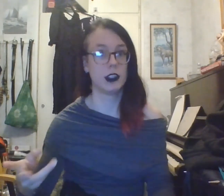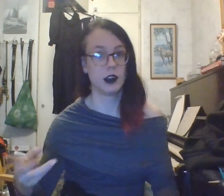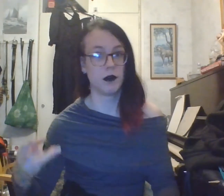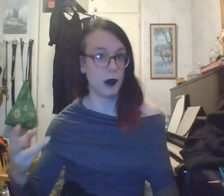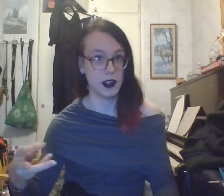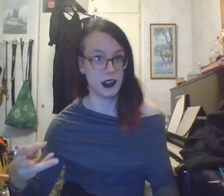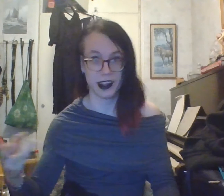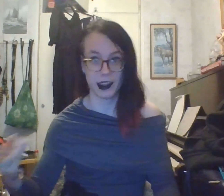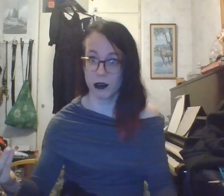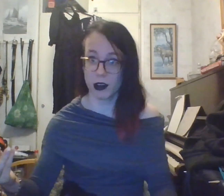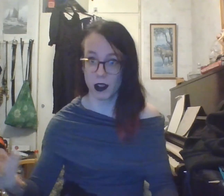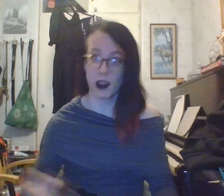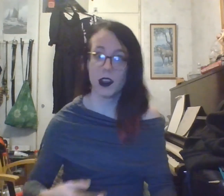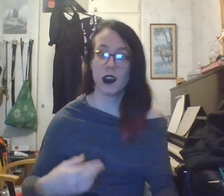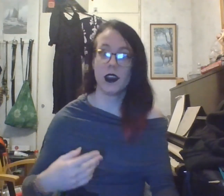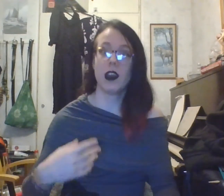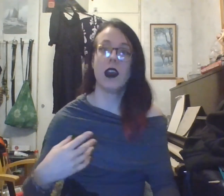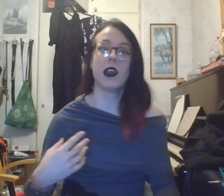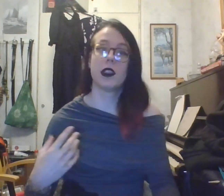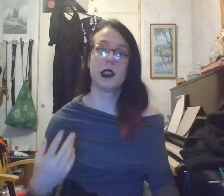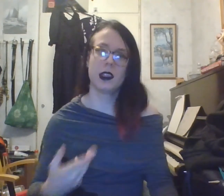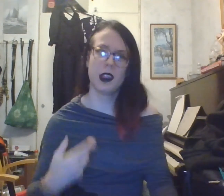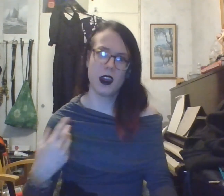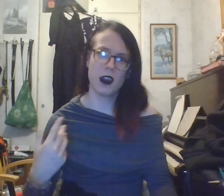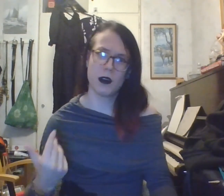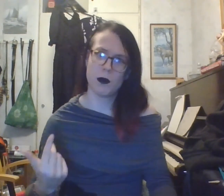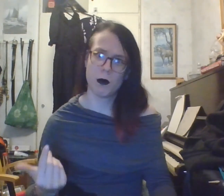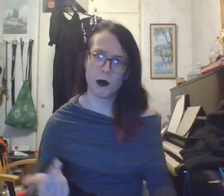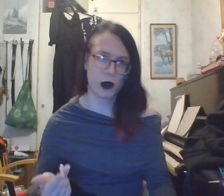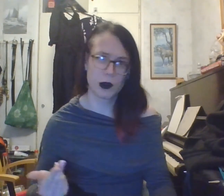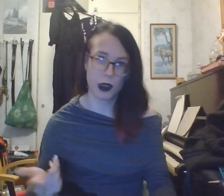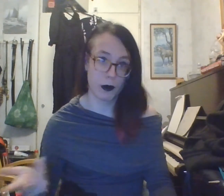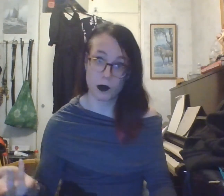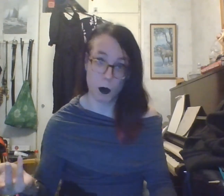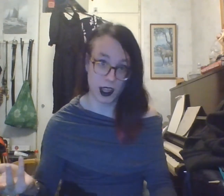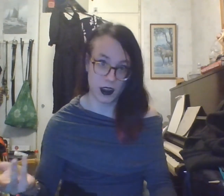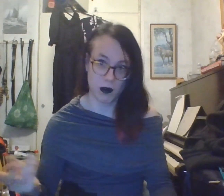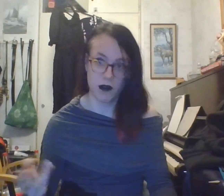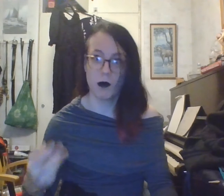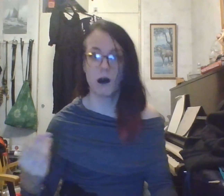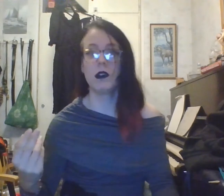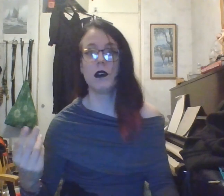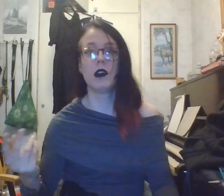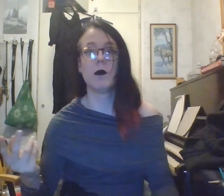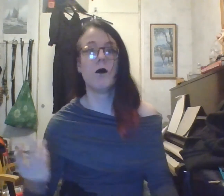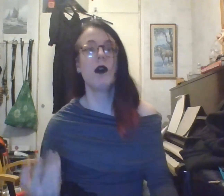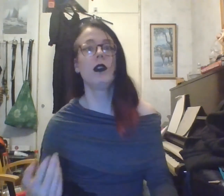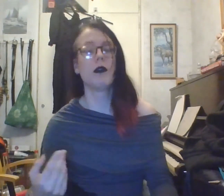wages as well. So, what do we want to replace it with? Well, most of us would